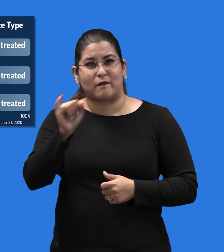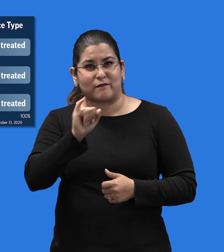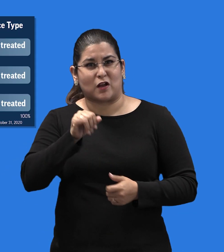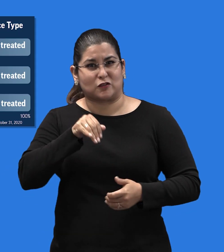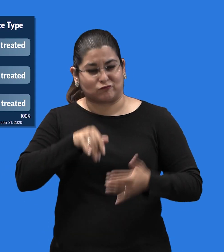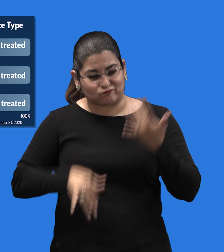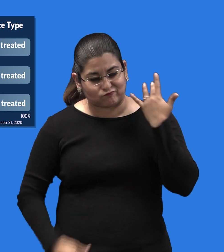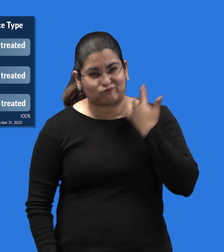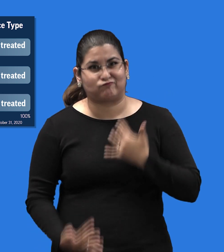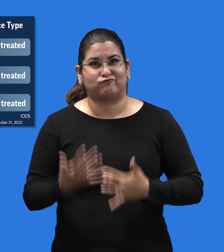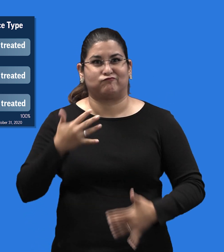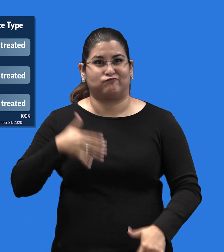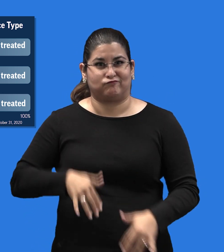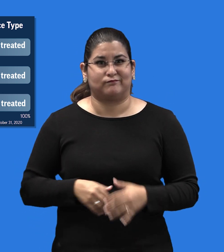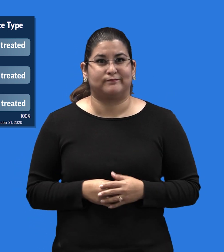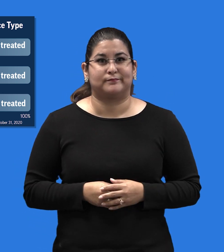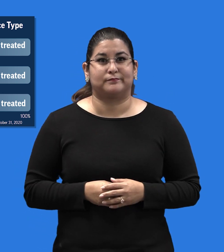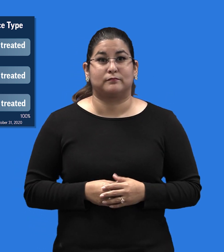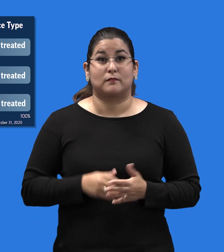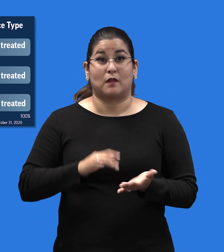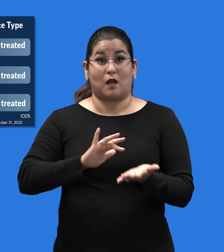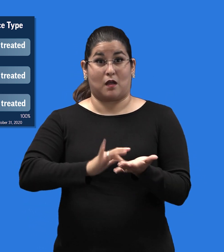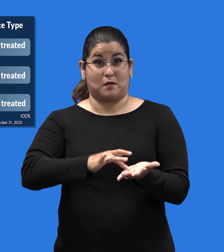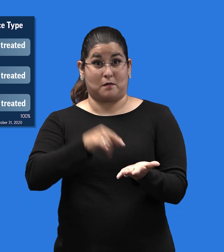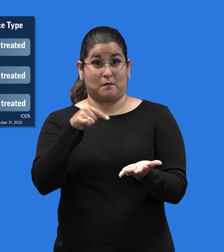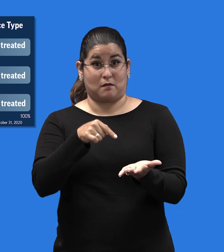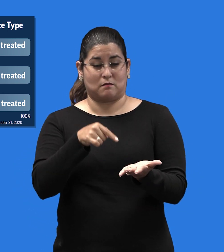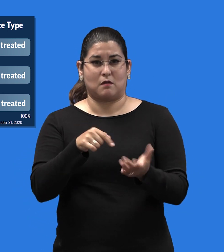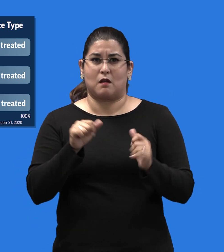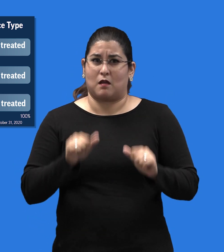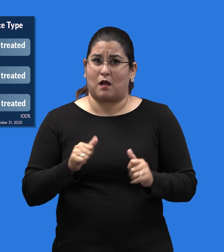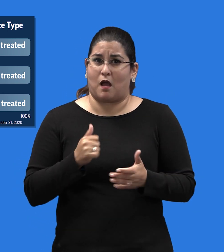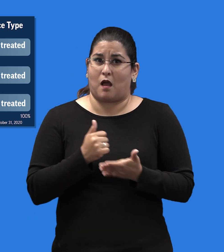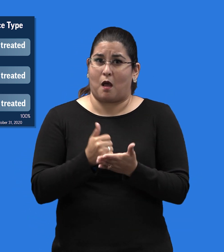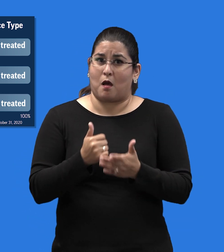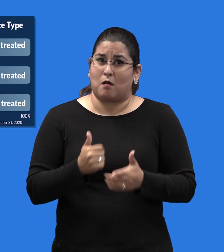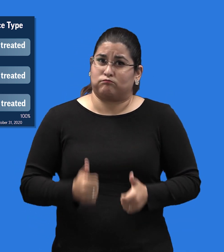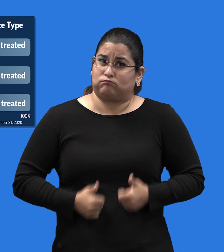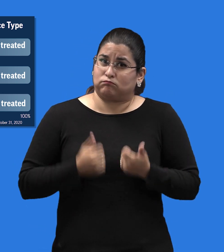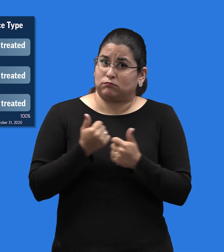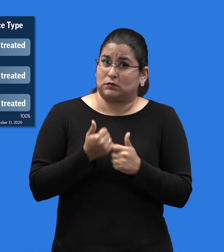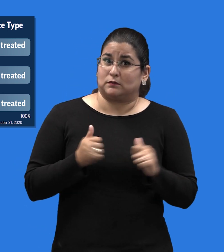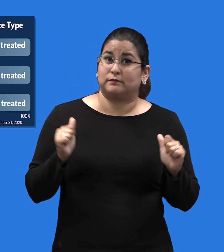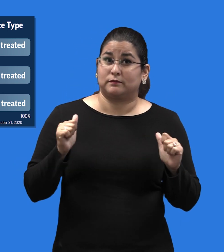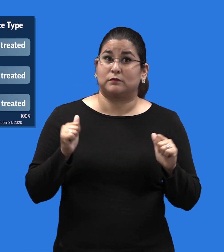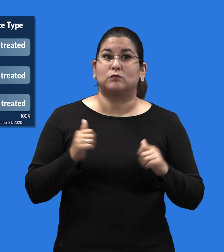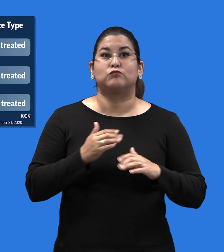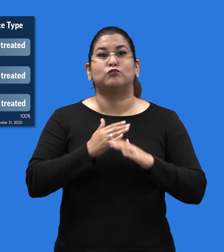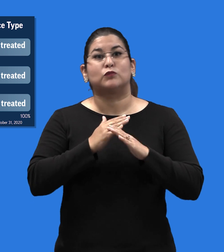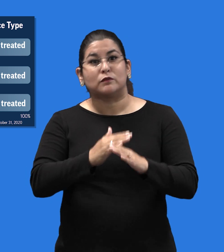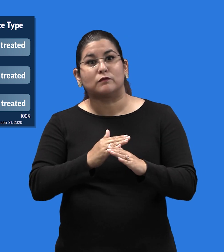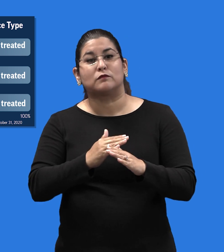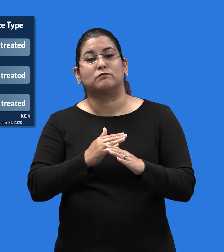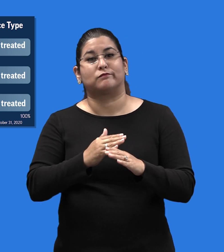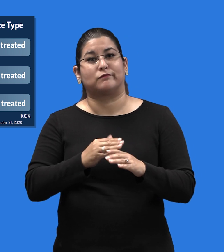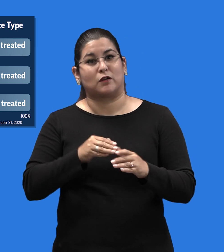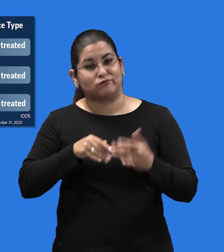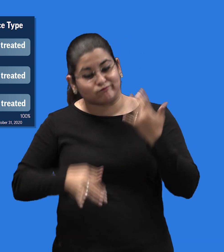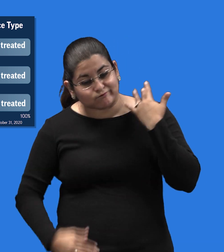Safe and effective medications for Hepatitis C have been available since 2014. Yet, few people receive